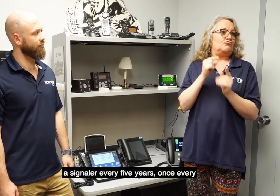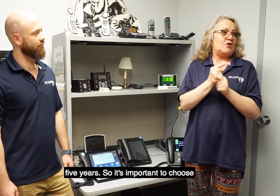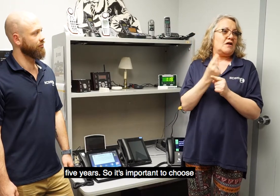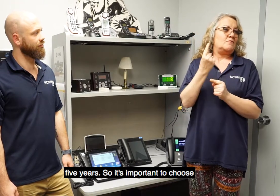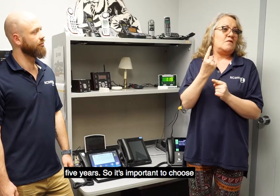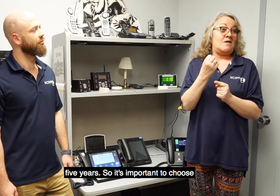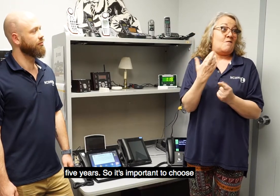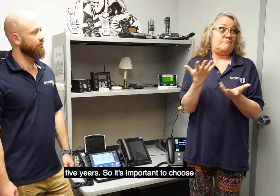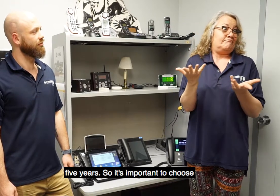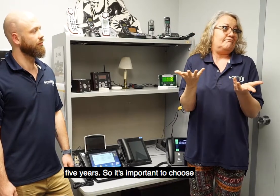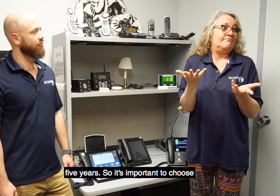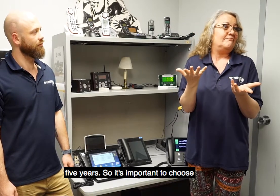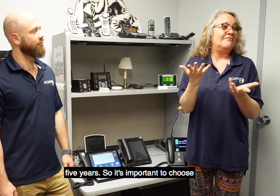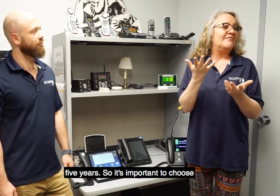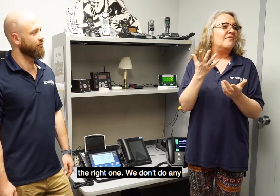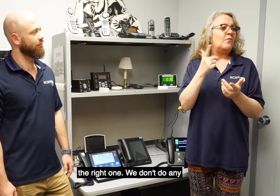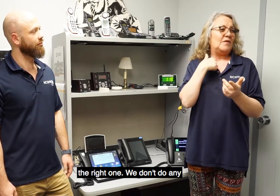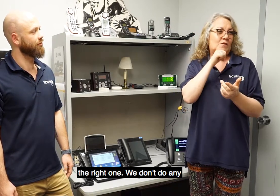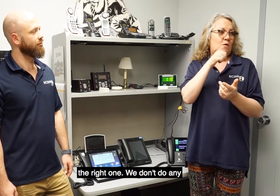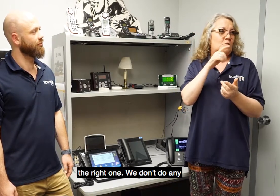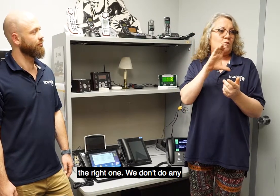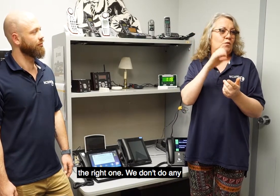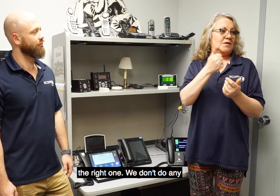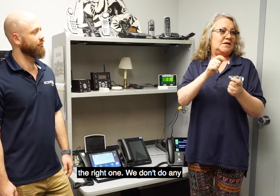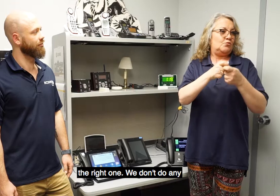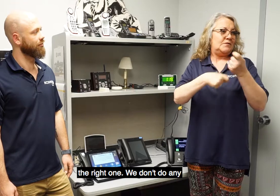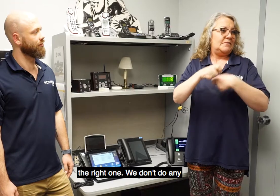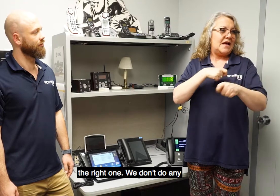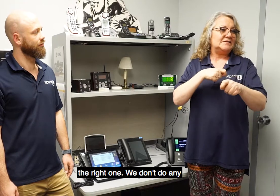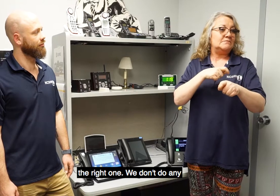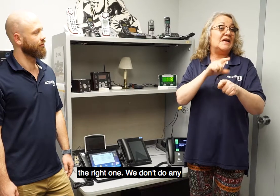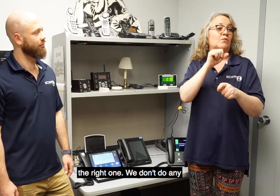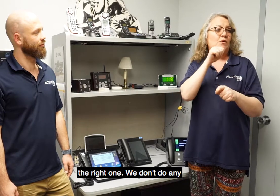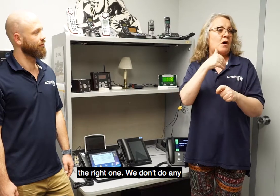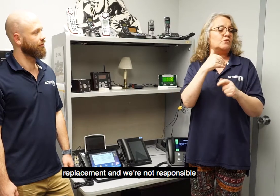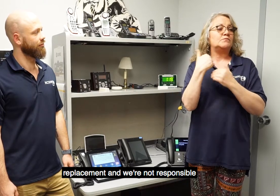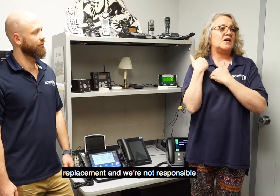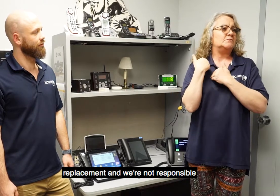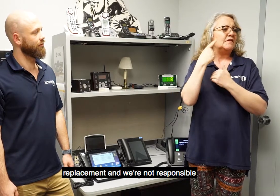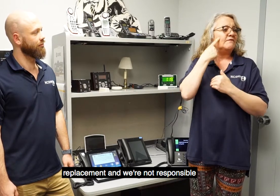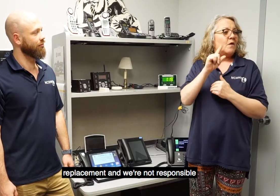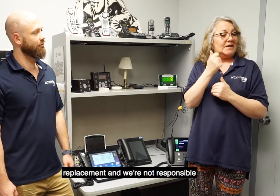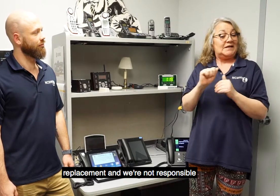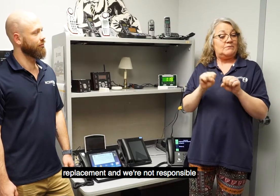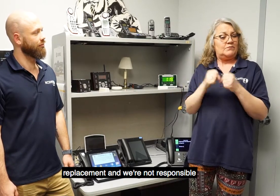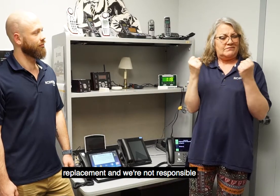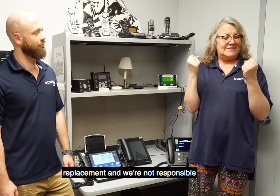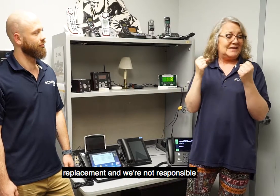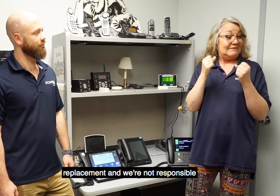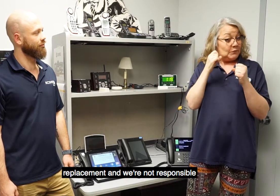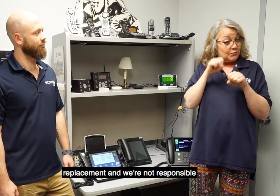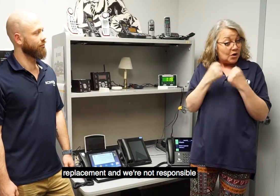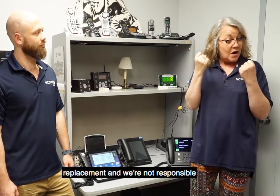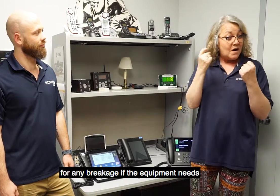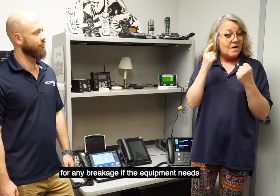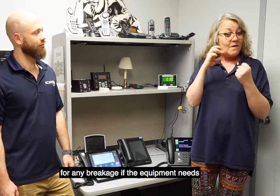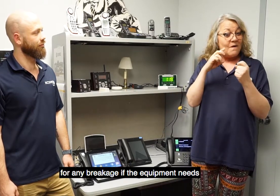So it's important to choose the right one. We don't do any replacement and we're not responsible for any breakage.